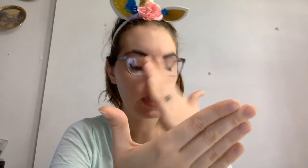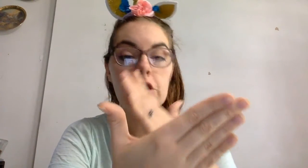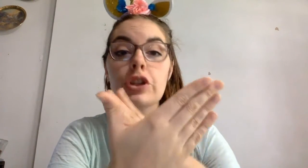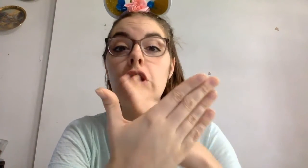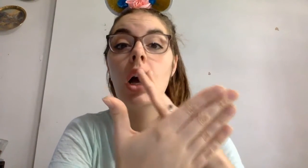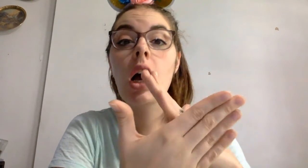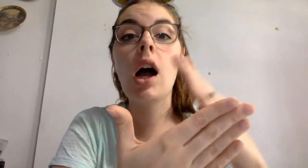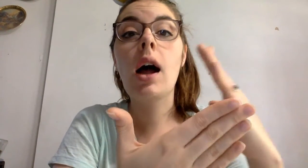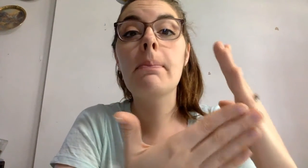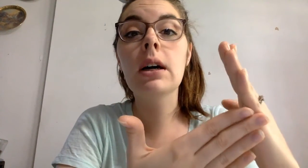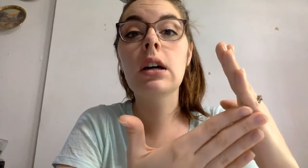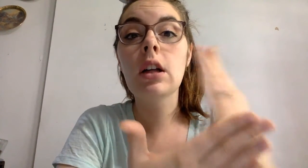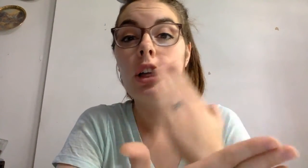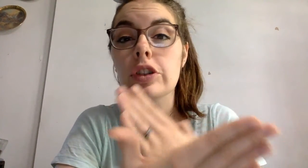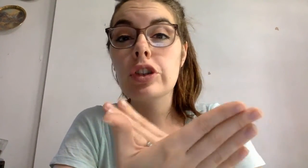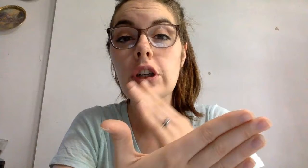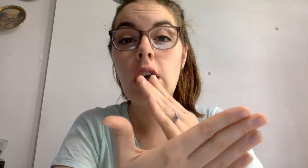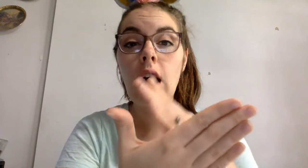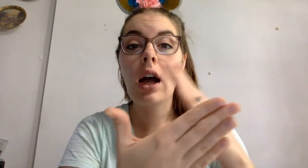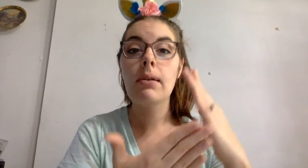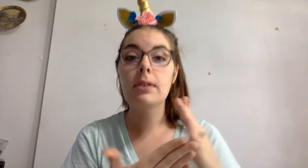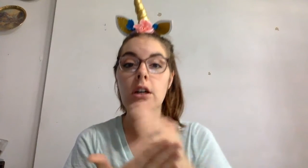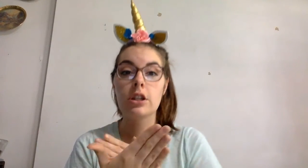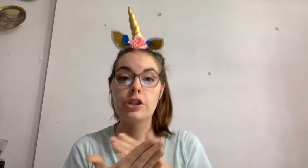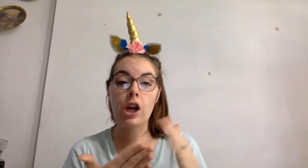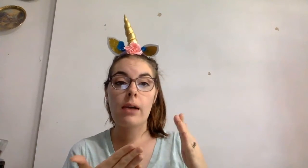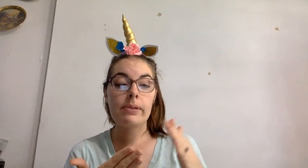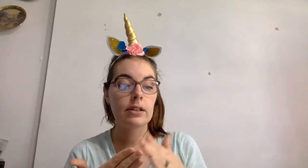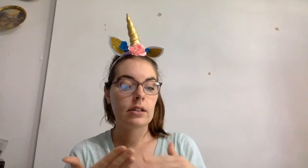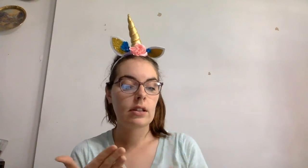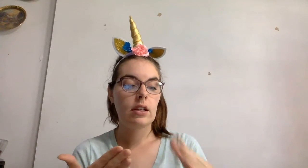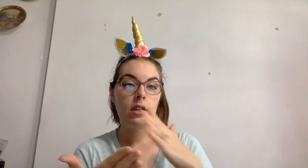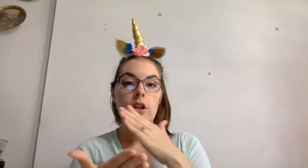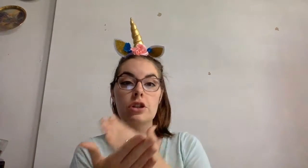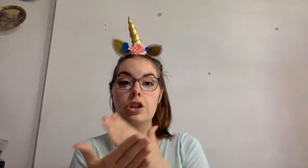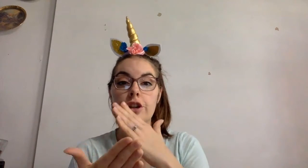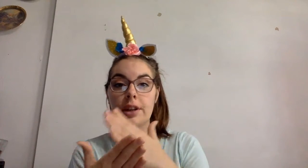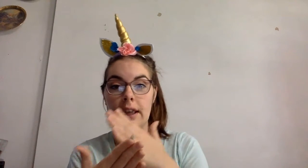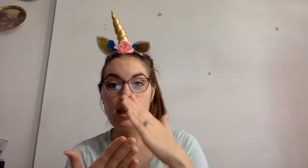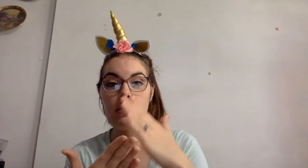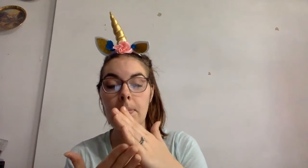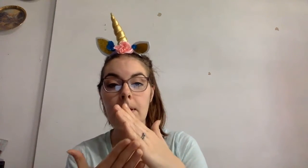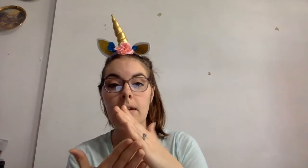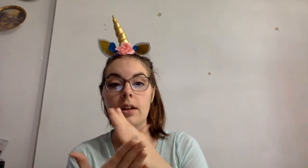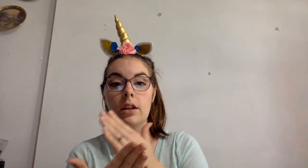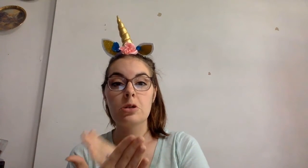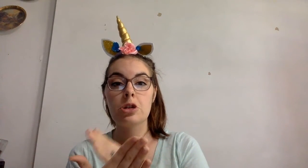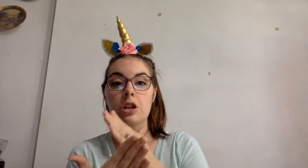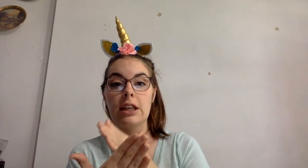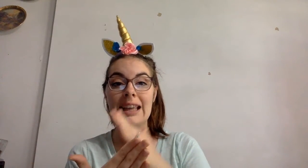J-a-b. J-a-b. Job. Ch-e-p. Ch-e